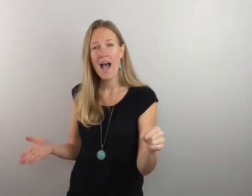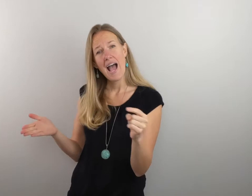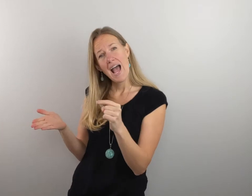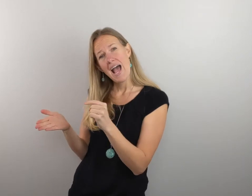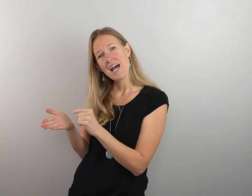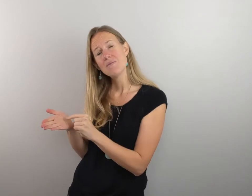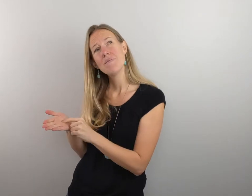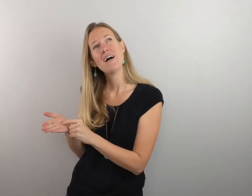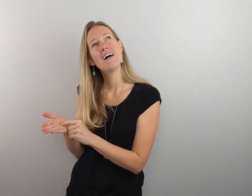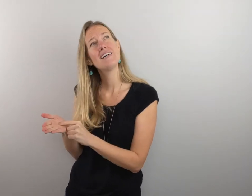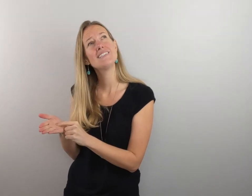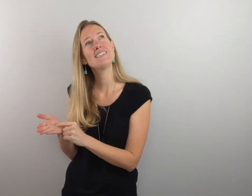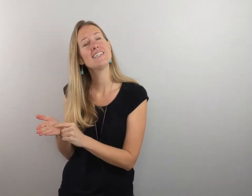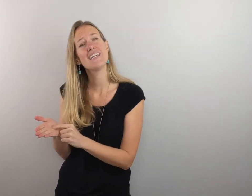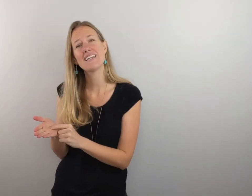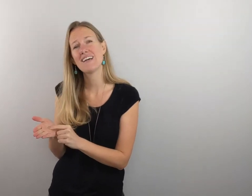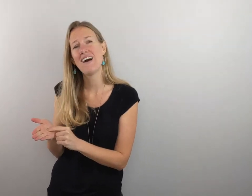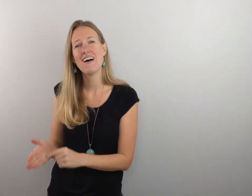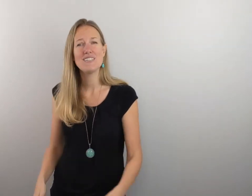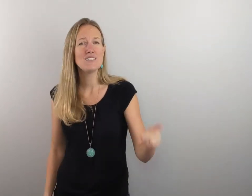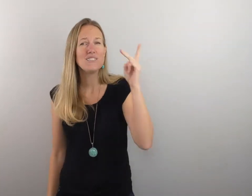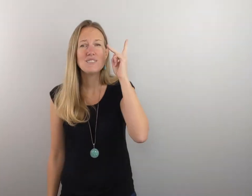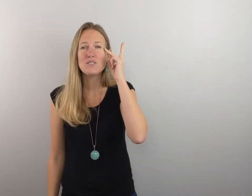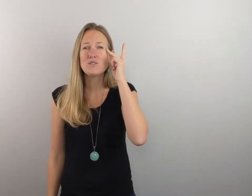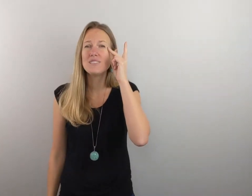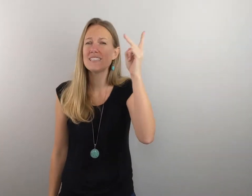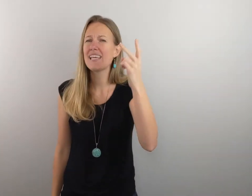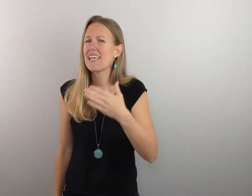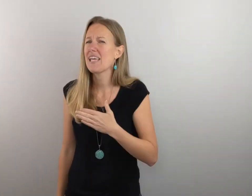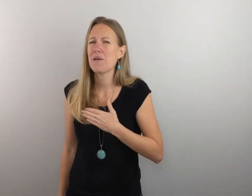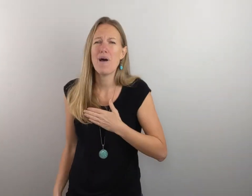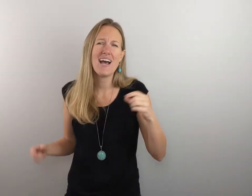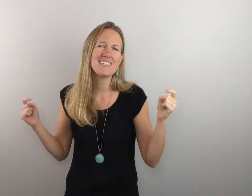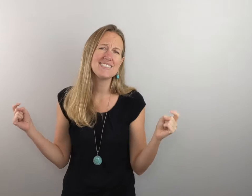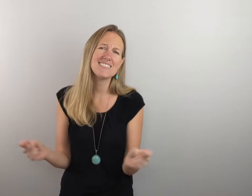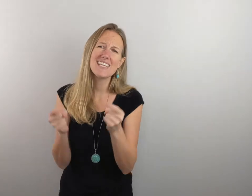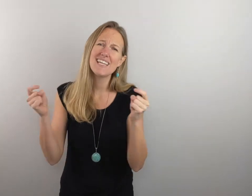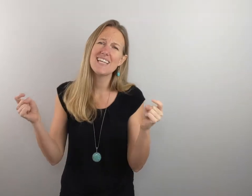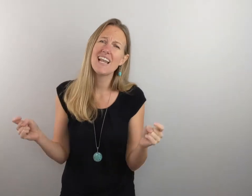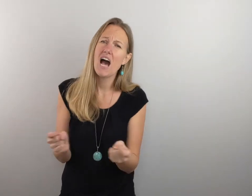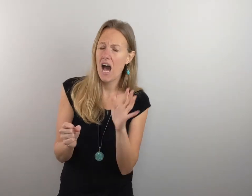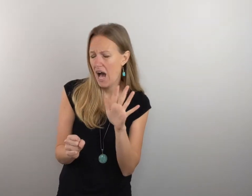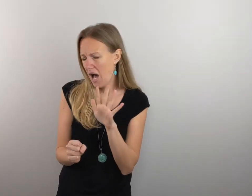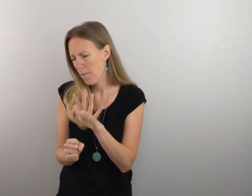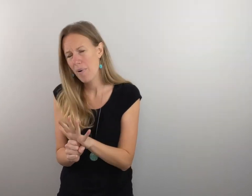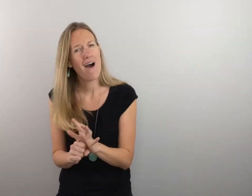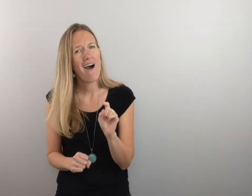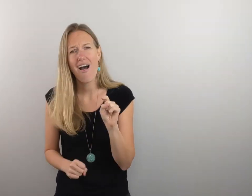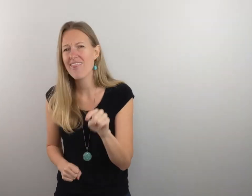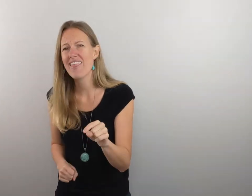how much it cost to see my sin upon